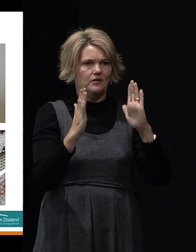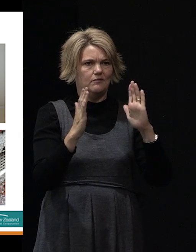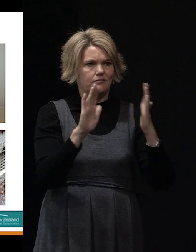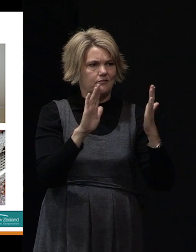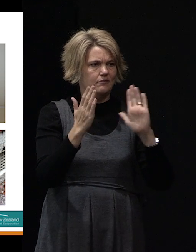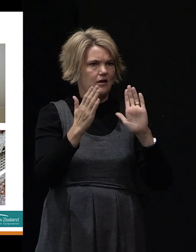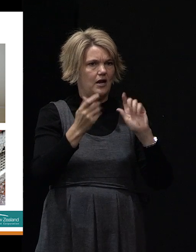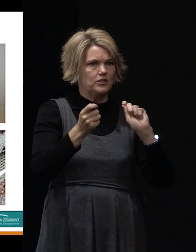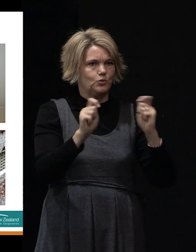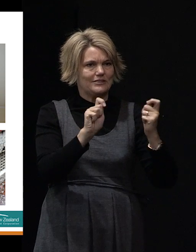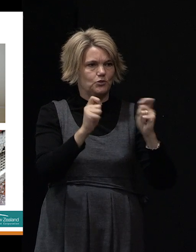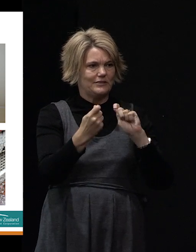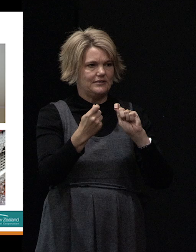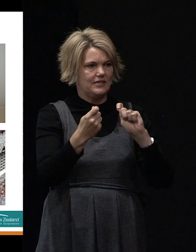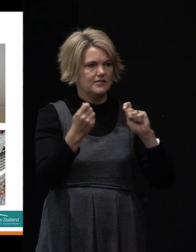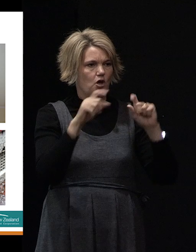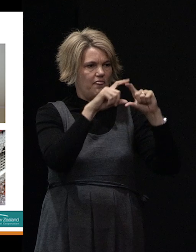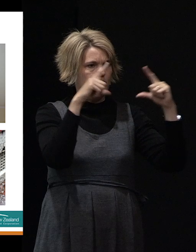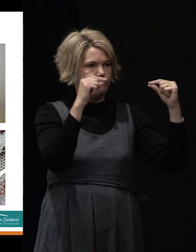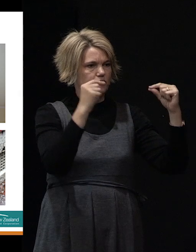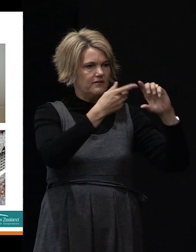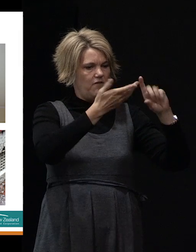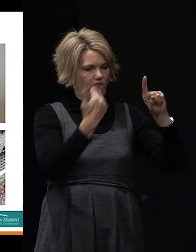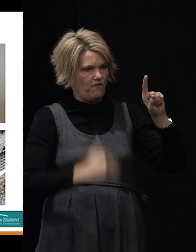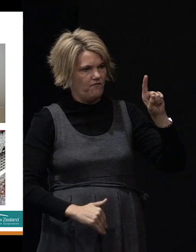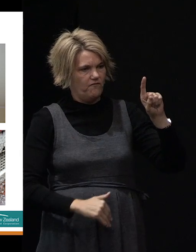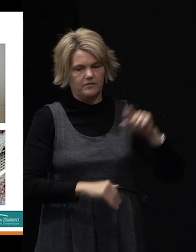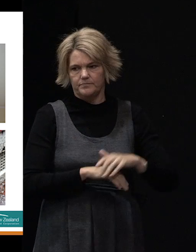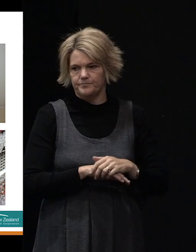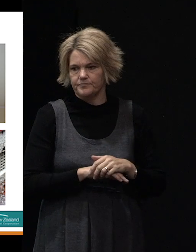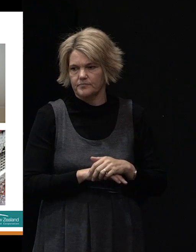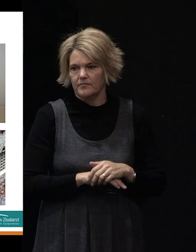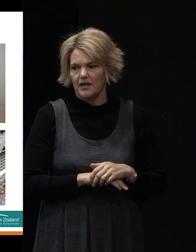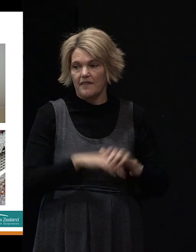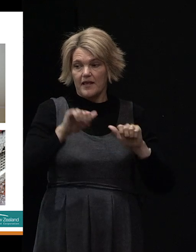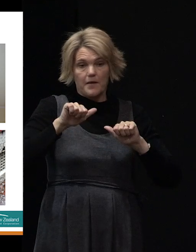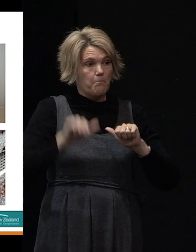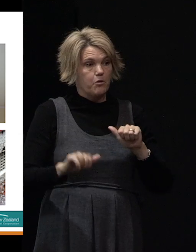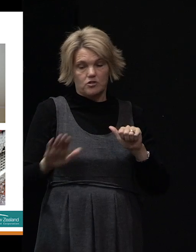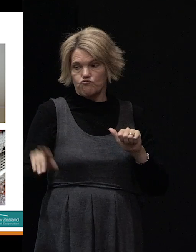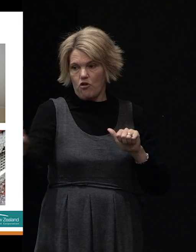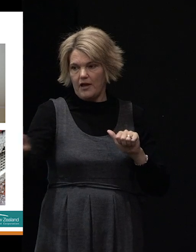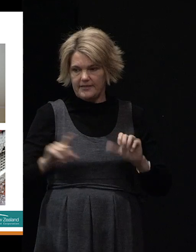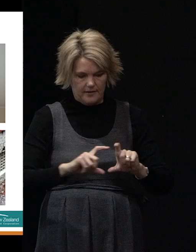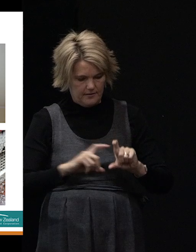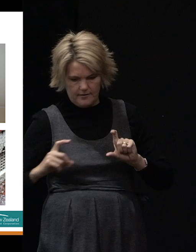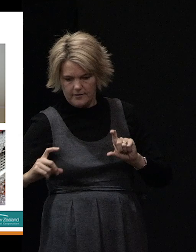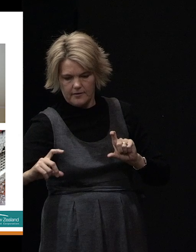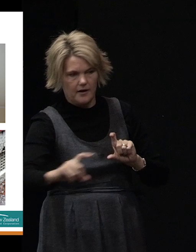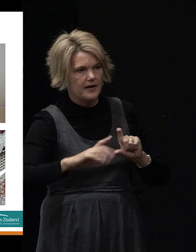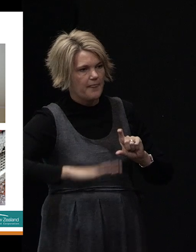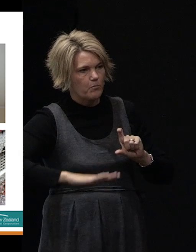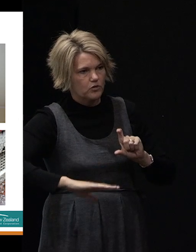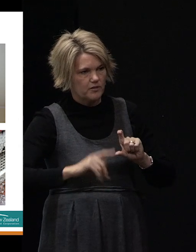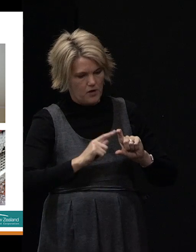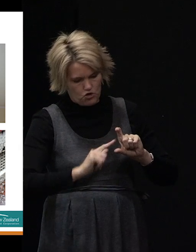the cladding has been popped off from the corner. We've got evidence in the bottom right there of cracks in the footings and